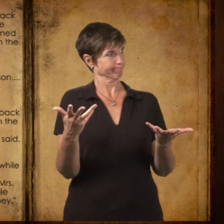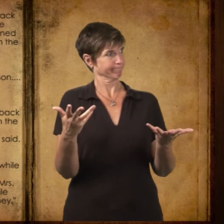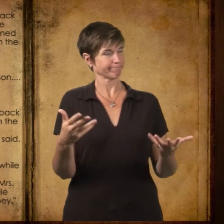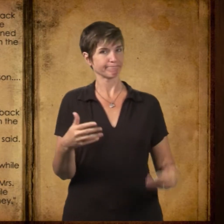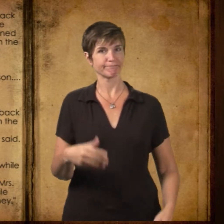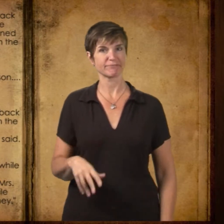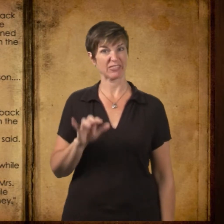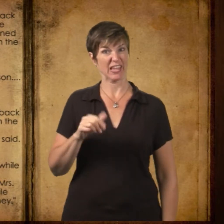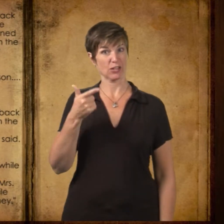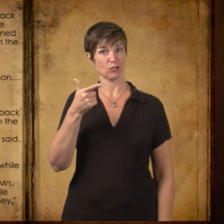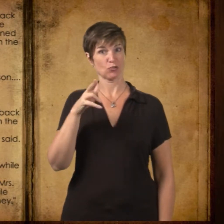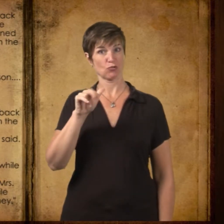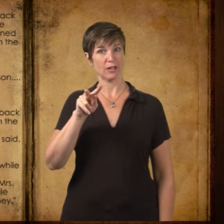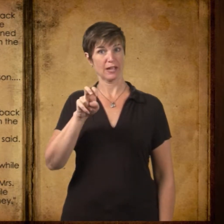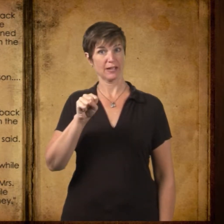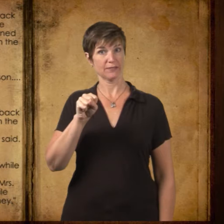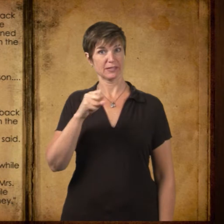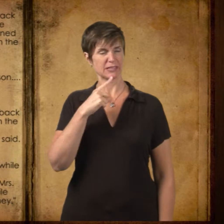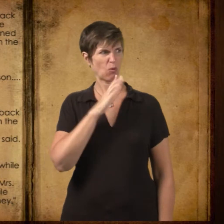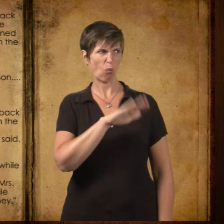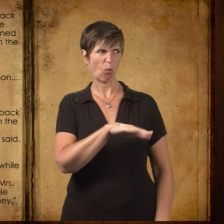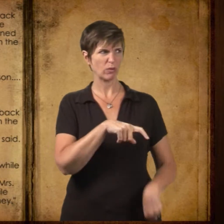Time sure goes fast, Mrs. Graves said.